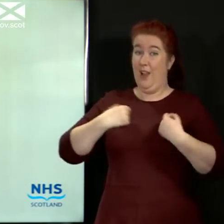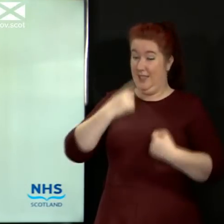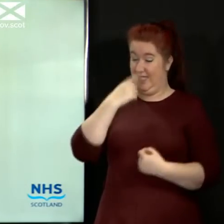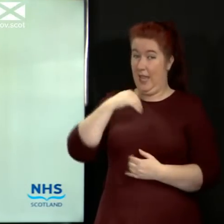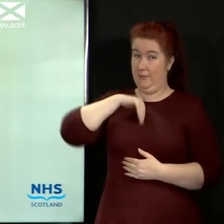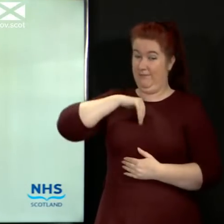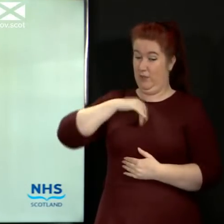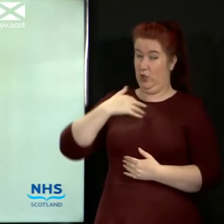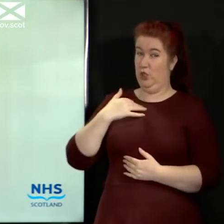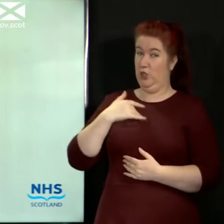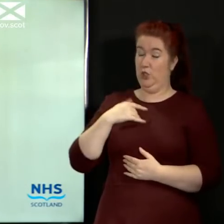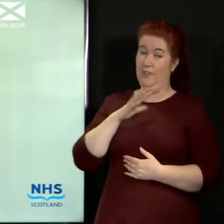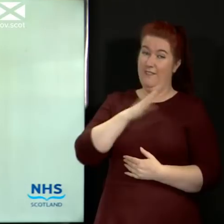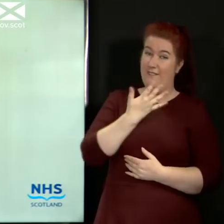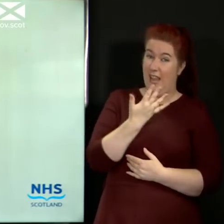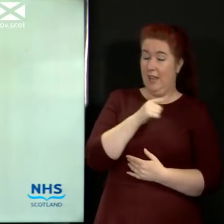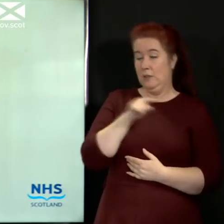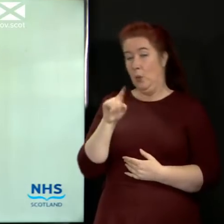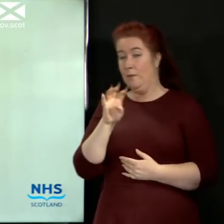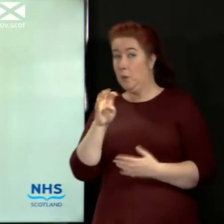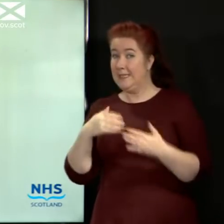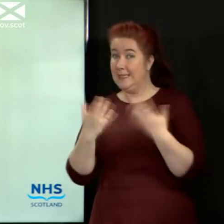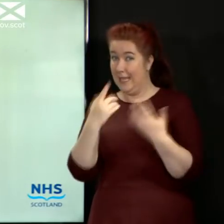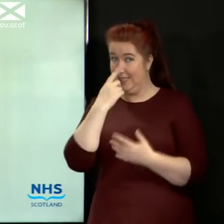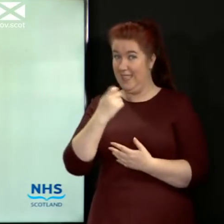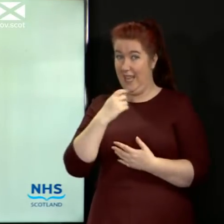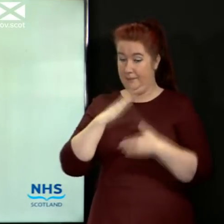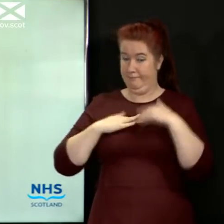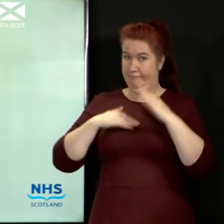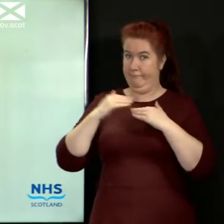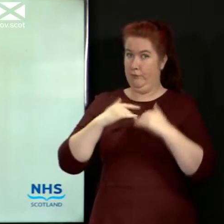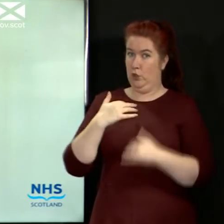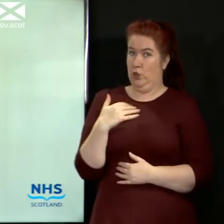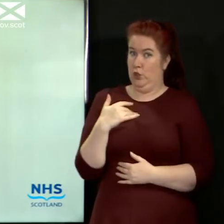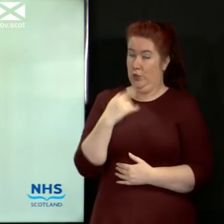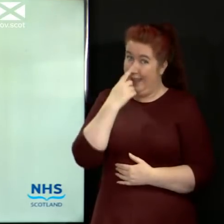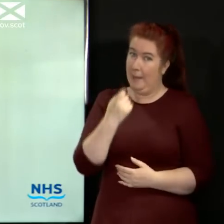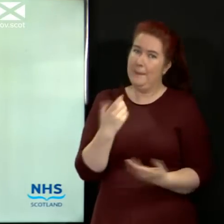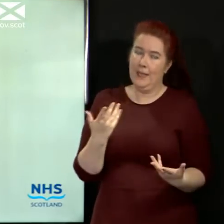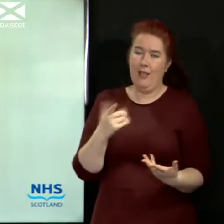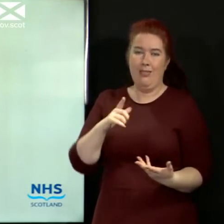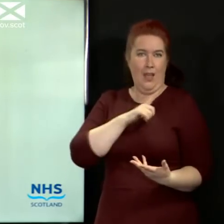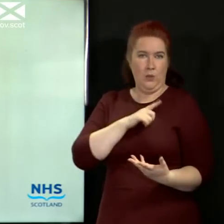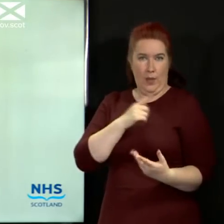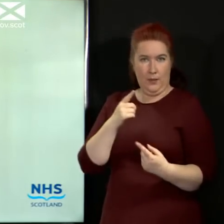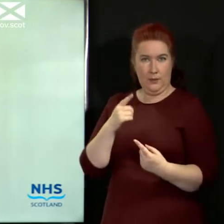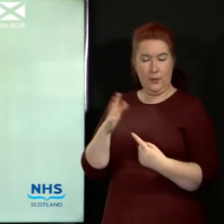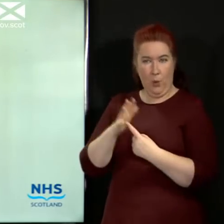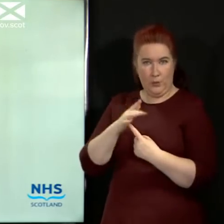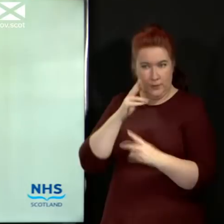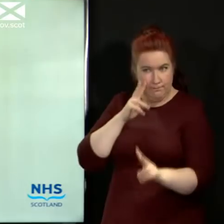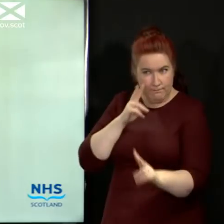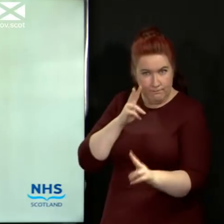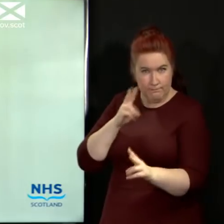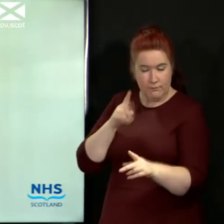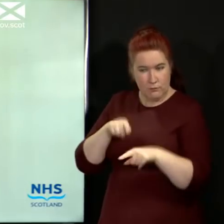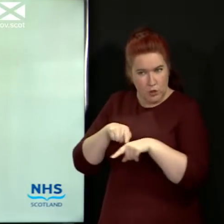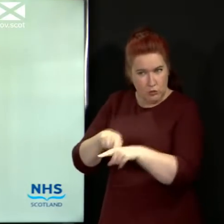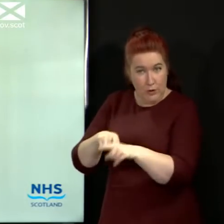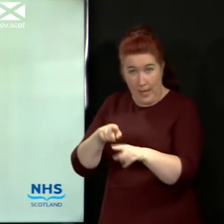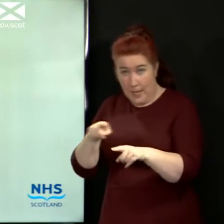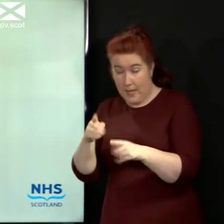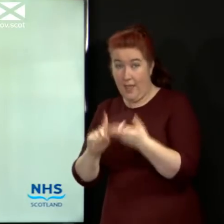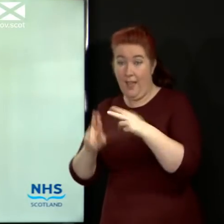from, you know, five to 14 days, and we must continue to track, to see any emerging symptoms or positive